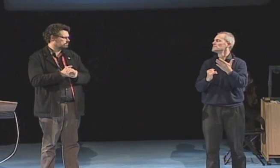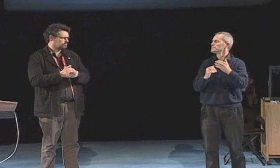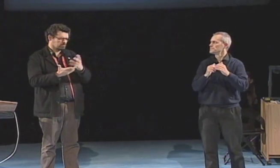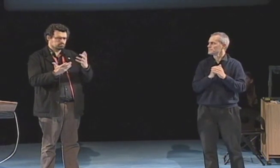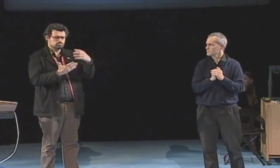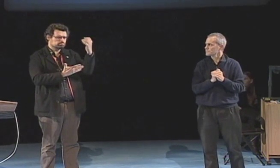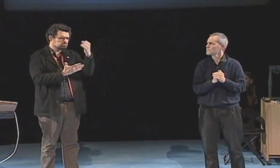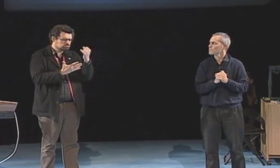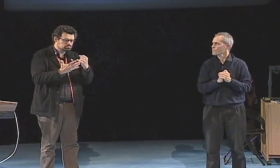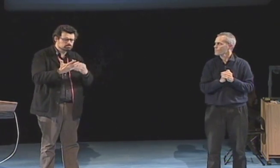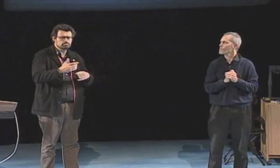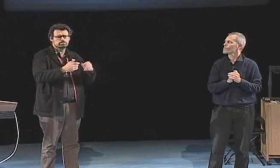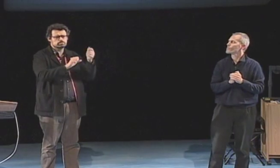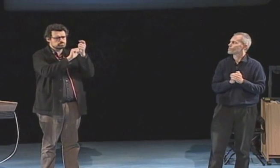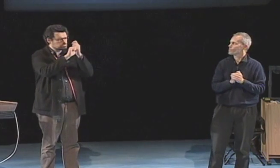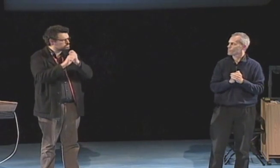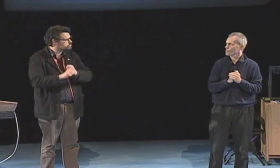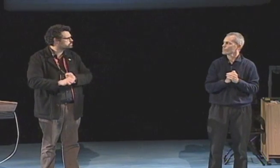Cannes and studied art.